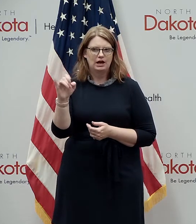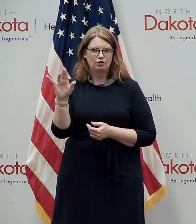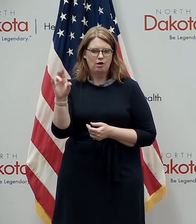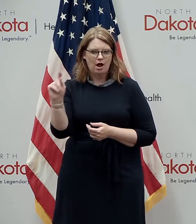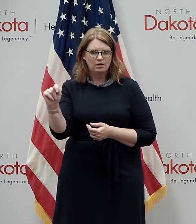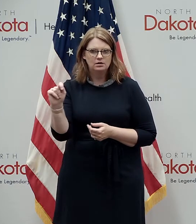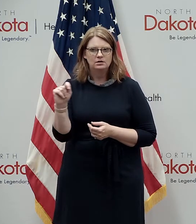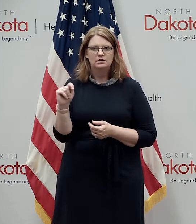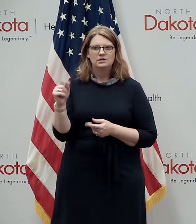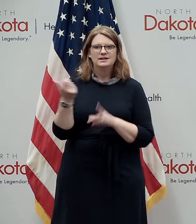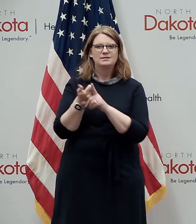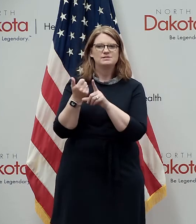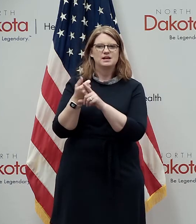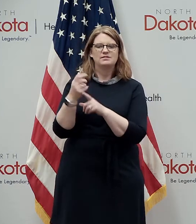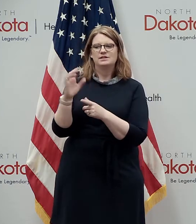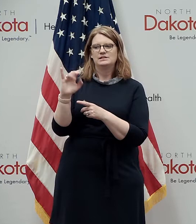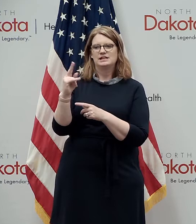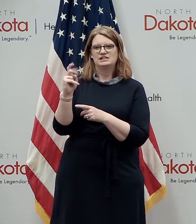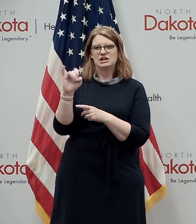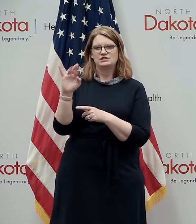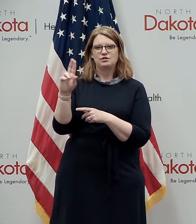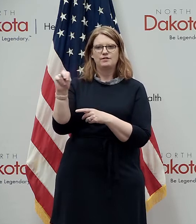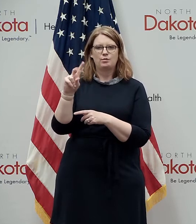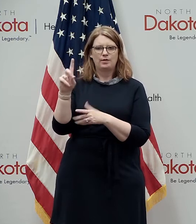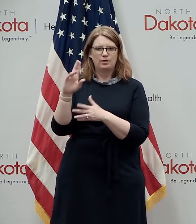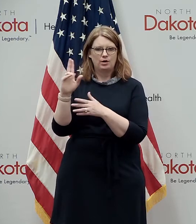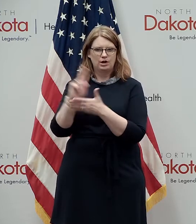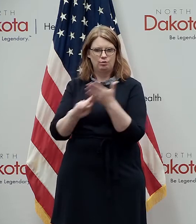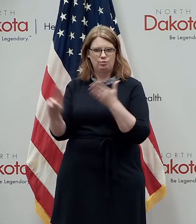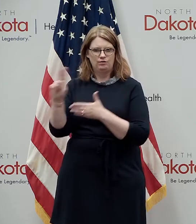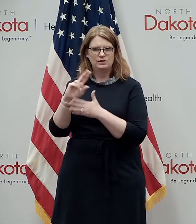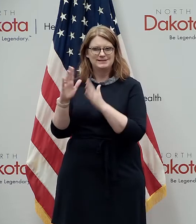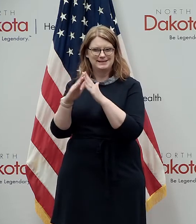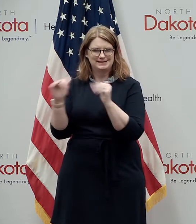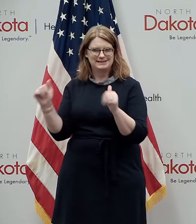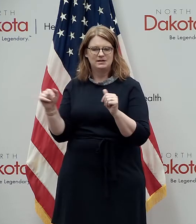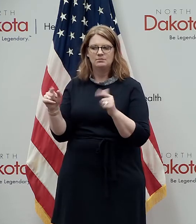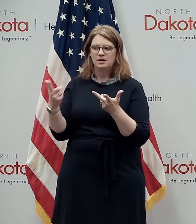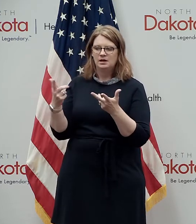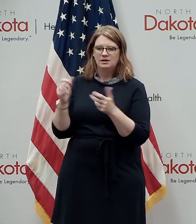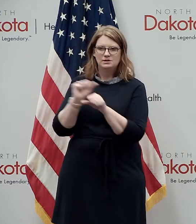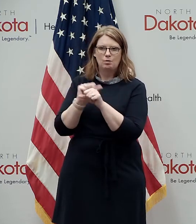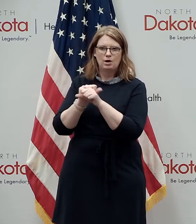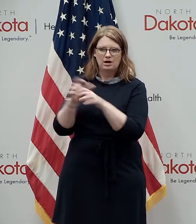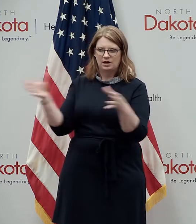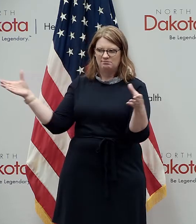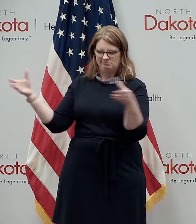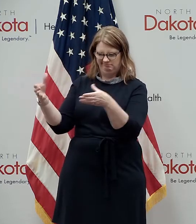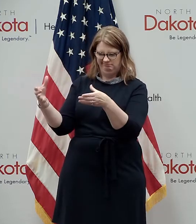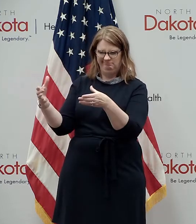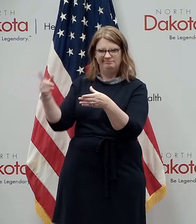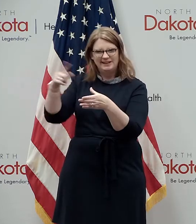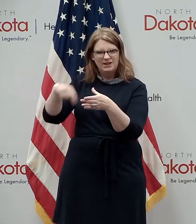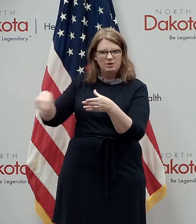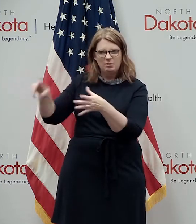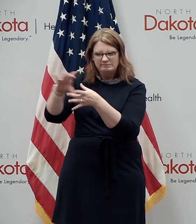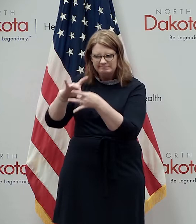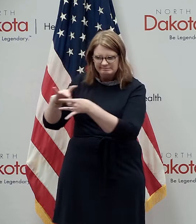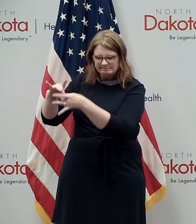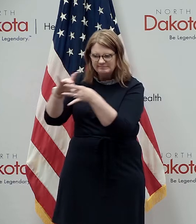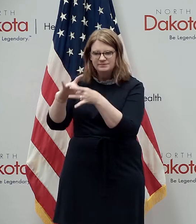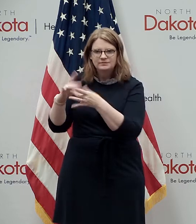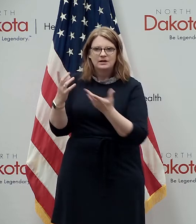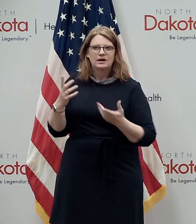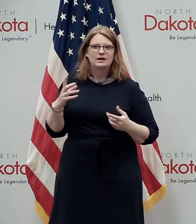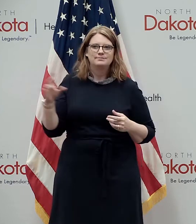chancellor of the north dakota university system again working close in conjunction with them we still have again in the same vein